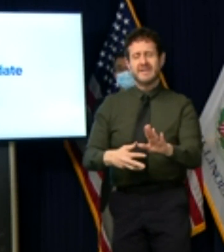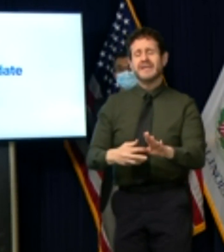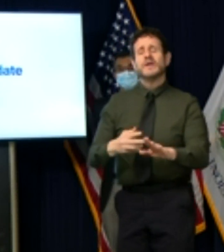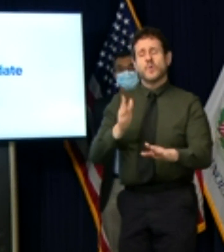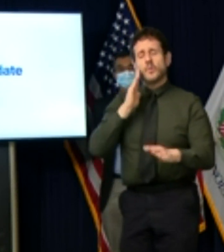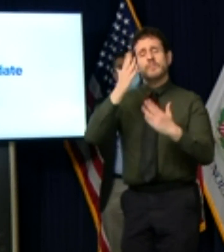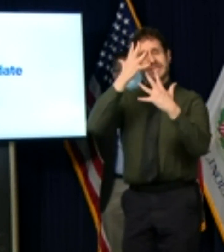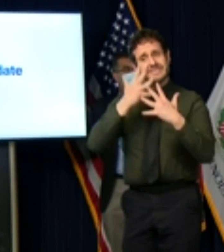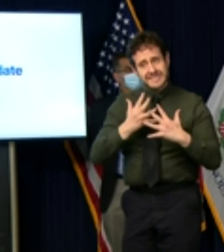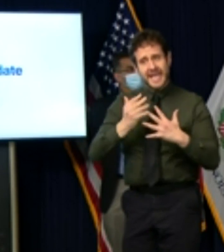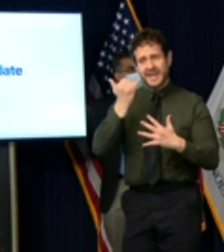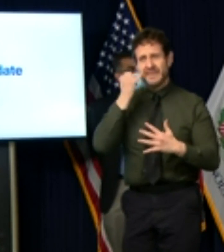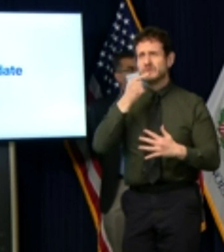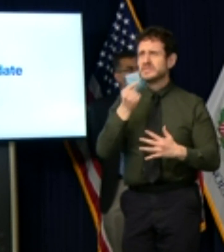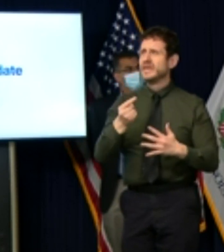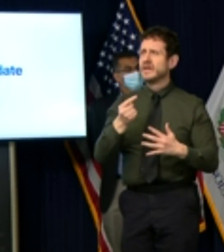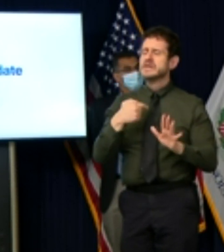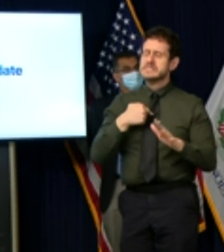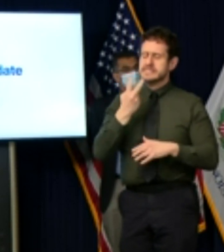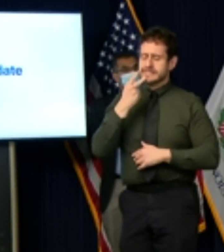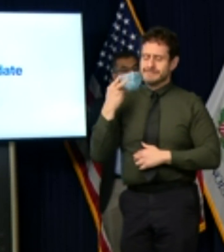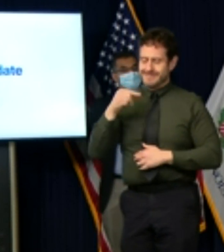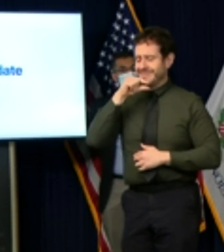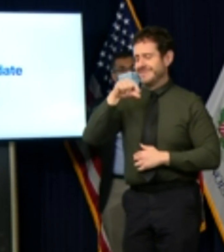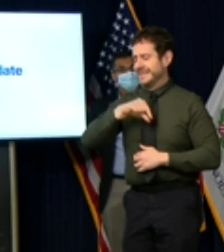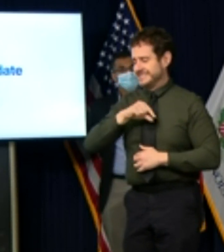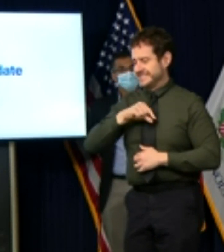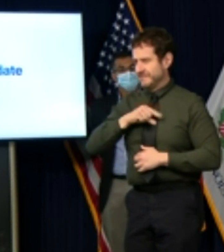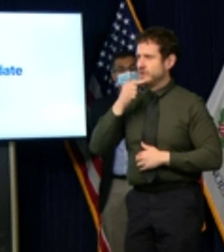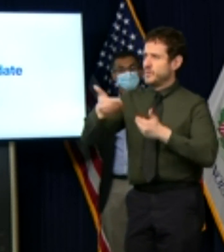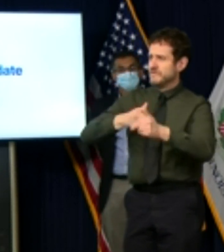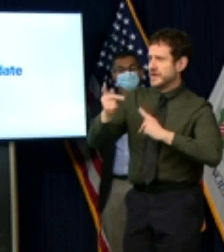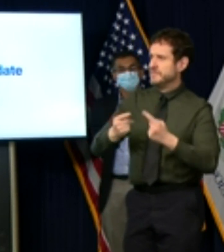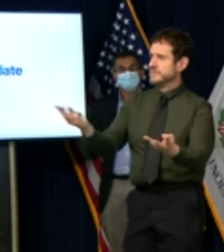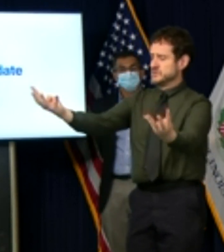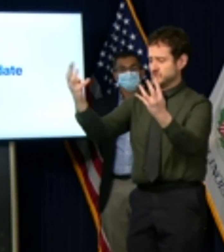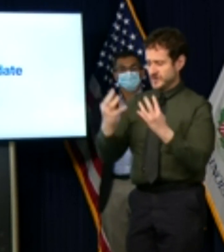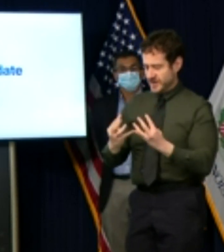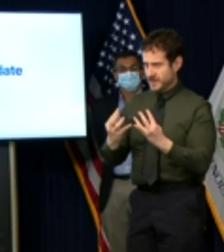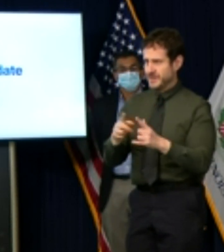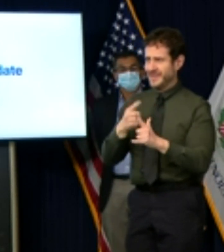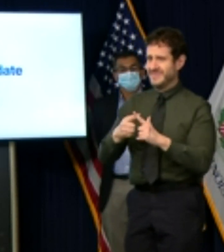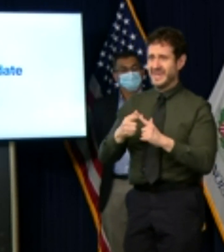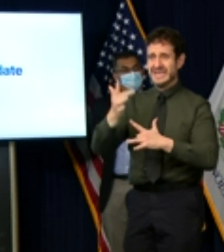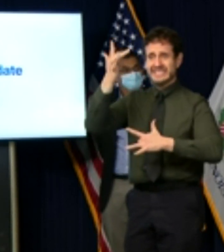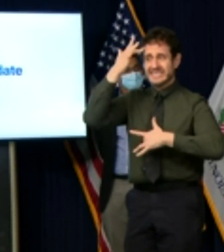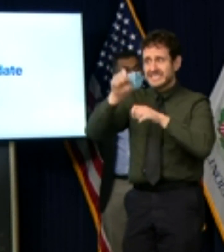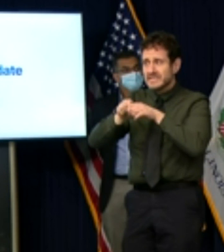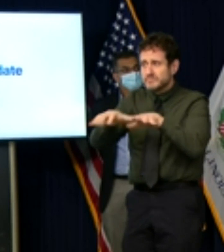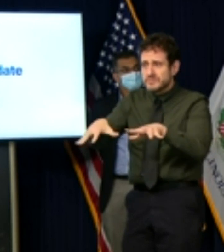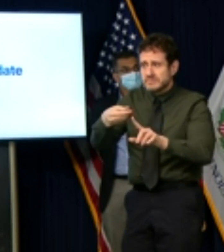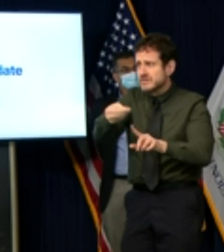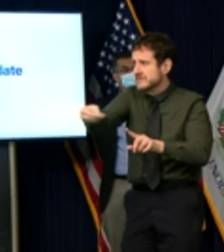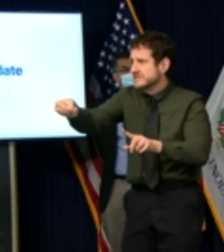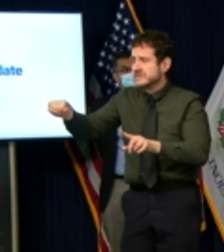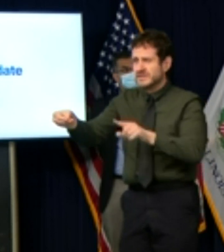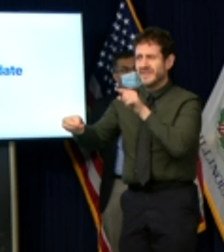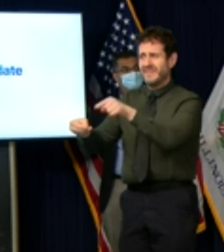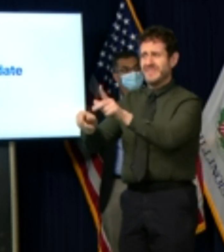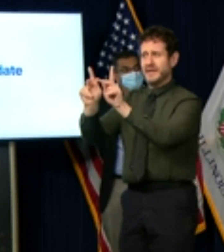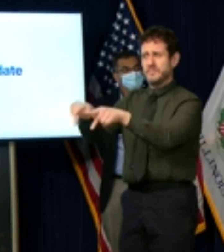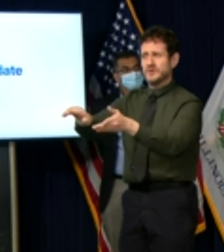if only we didn't have people over for thanksgiving such and such